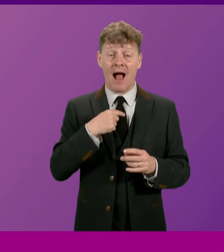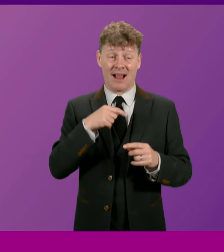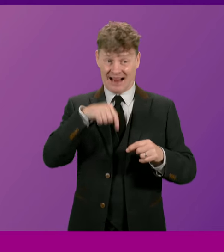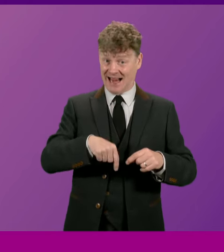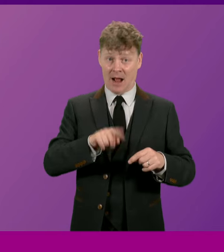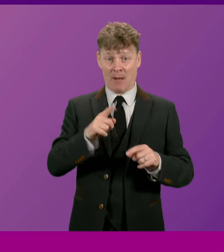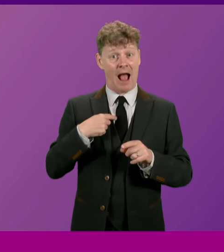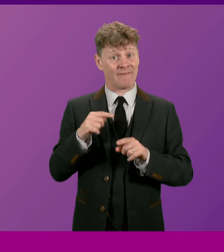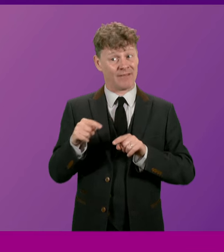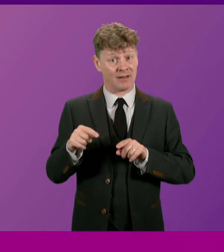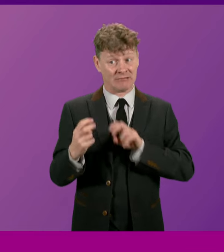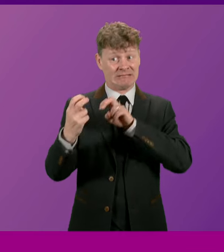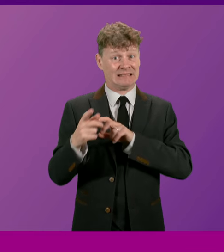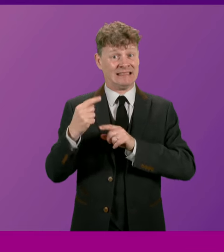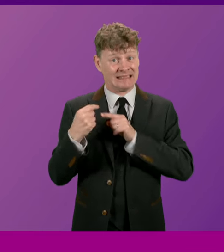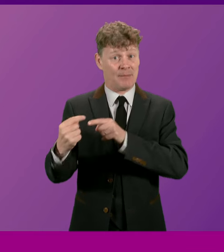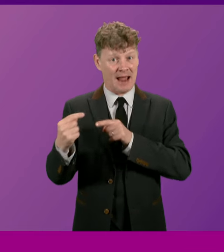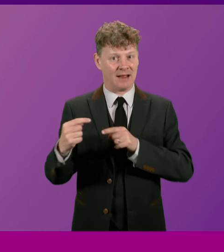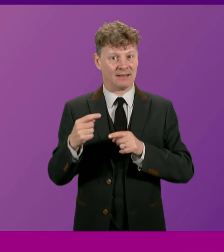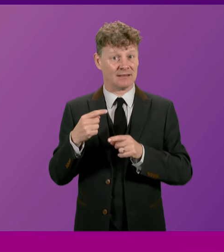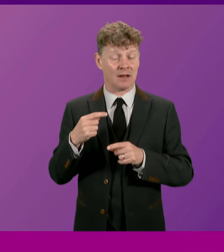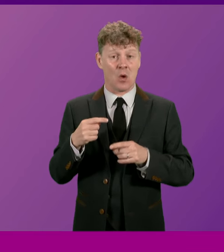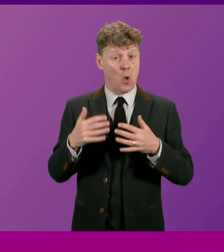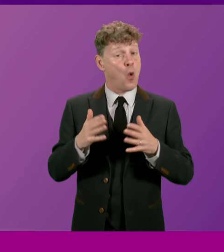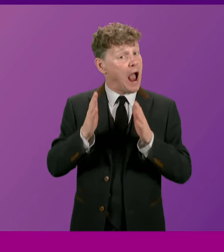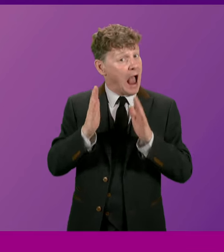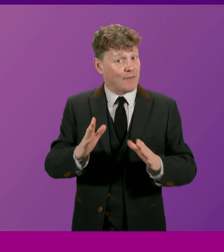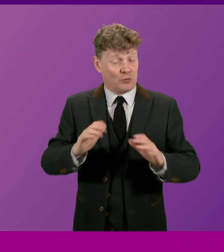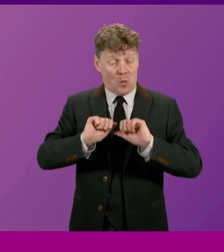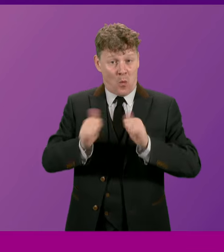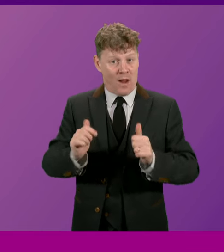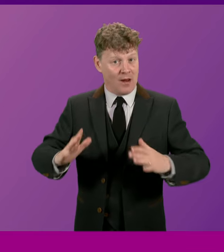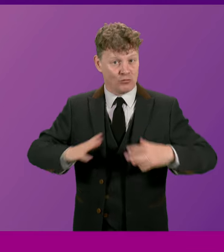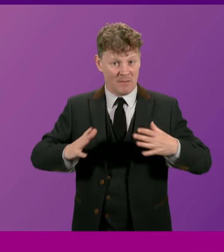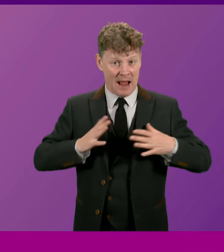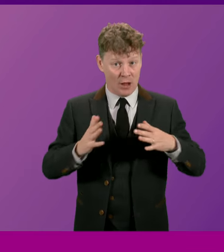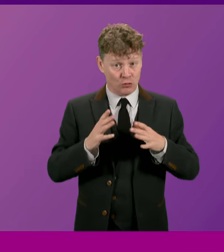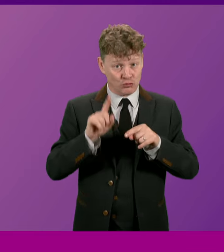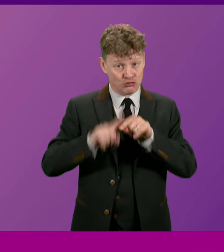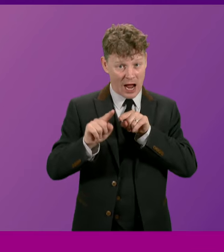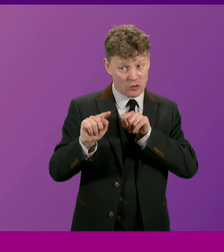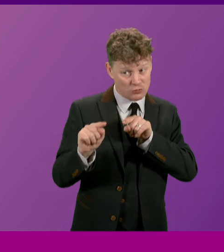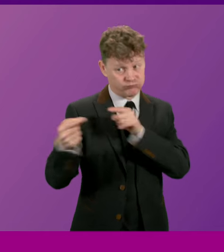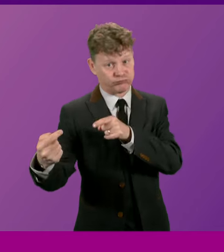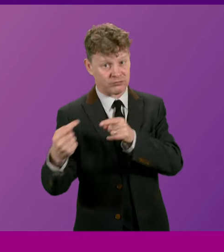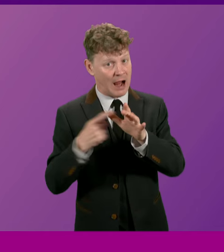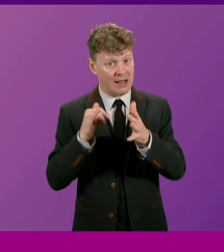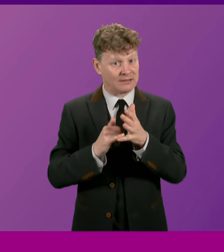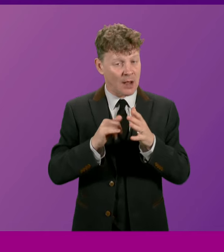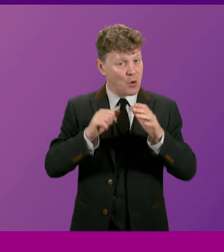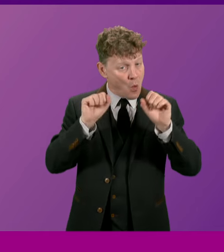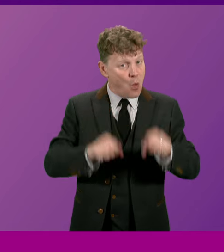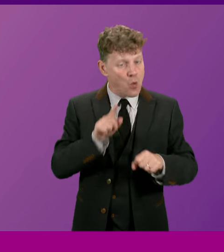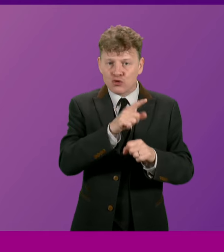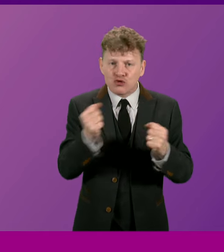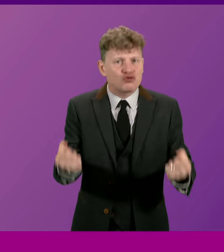the work that my predecessors had to do, the preparation that was required to try and get the better of him. Such was his